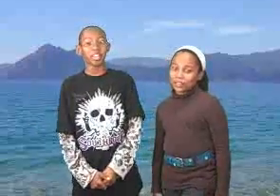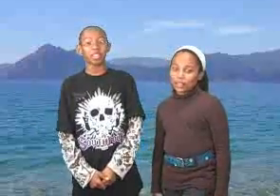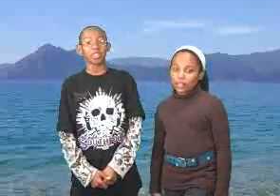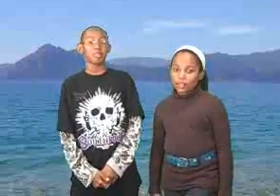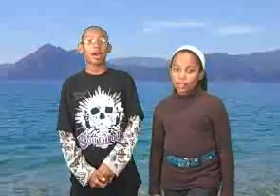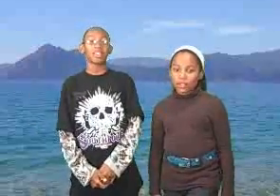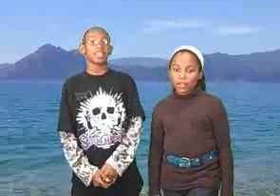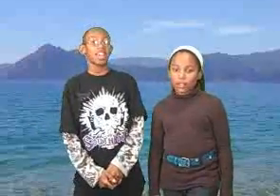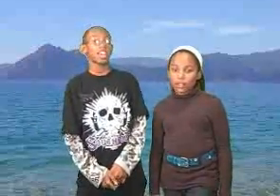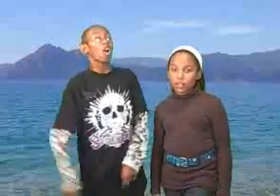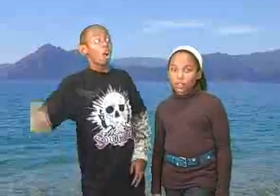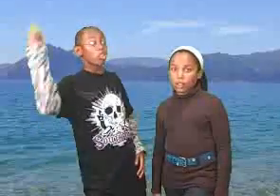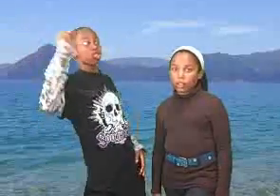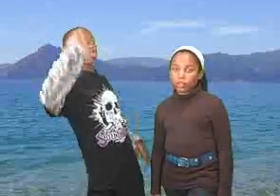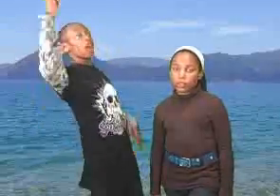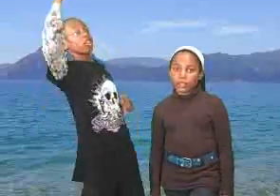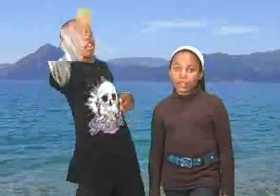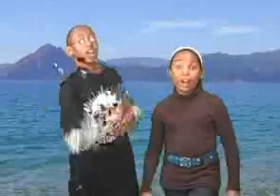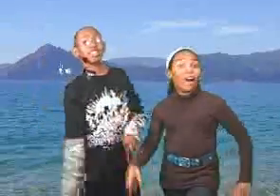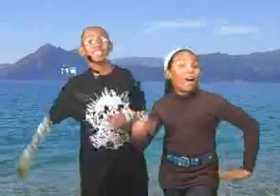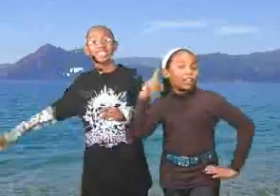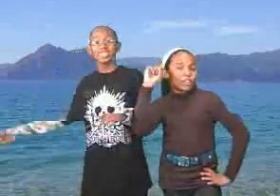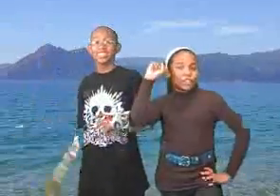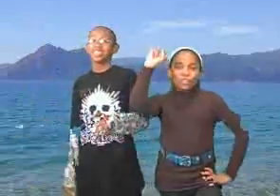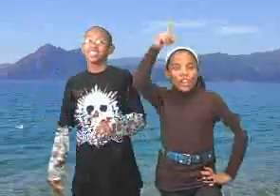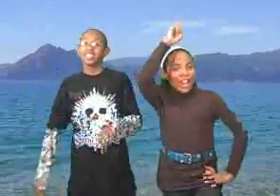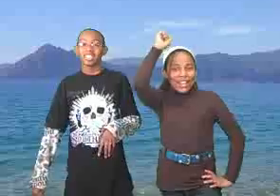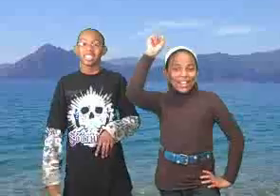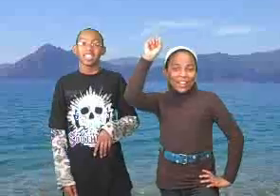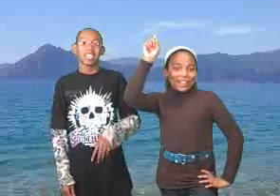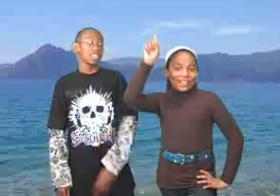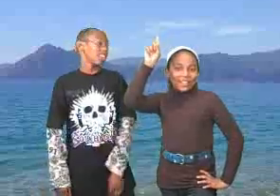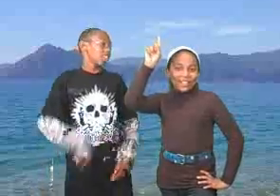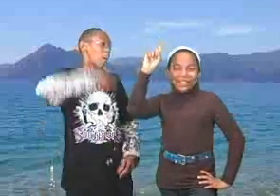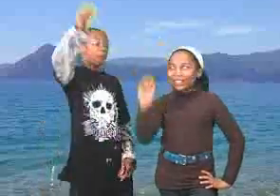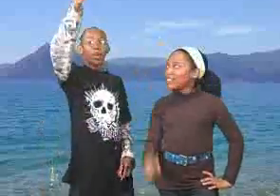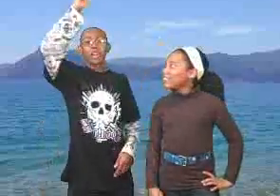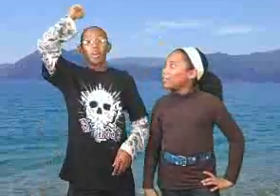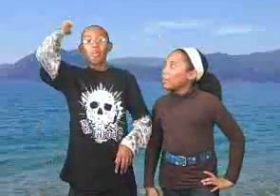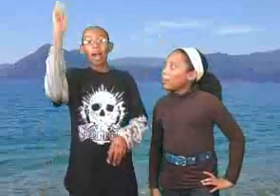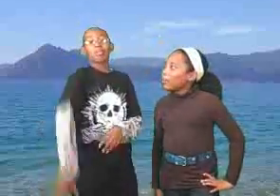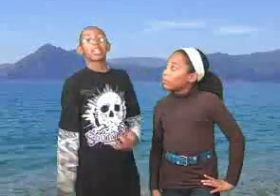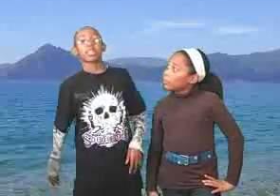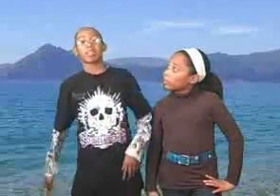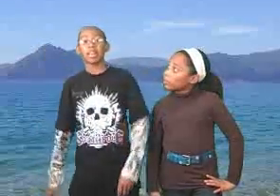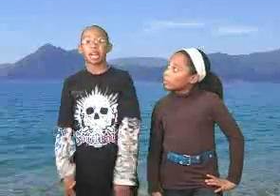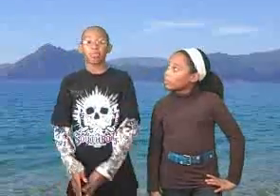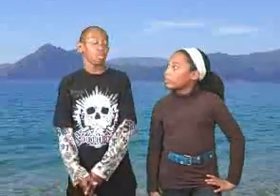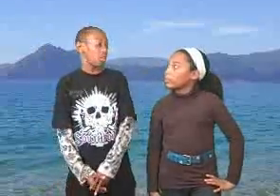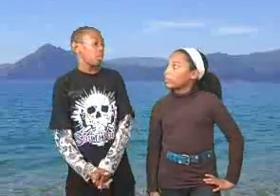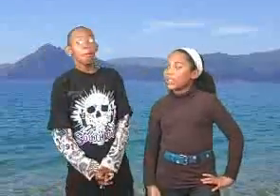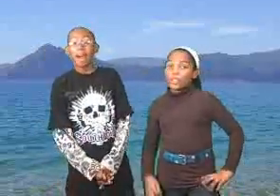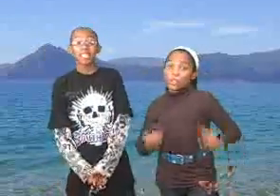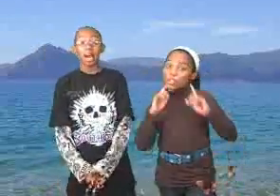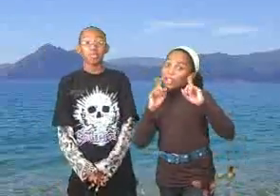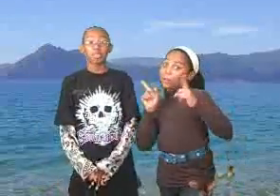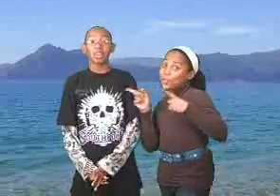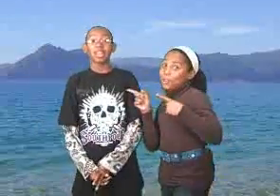Kid Correspondents in Australia. Australia. Yep. Well, let's get to my top story. My top story